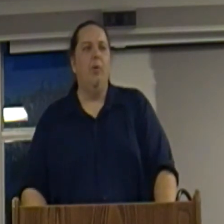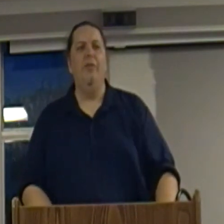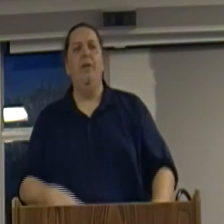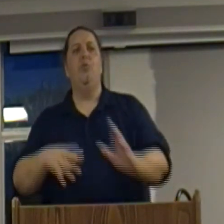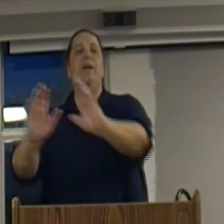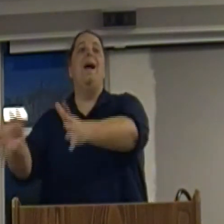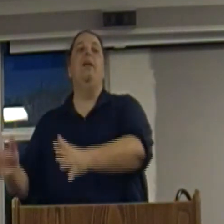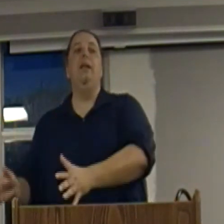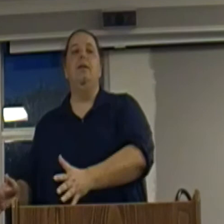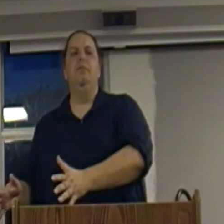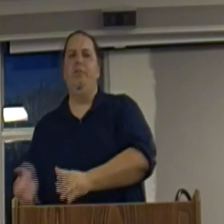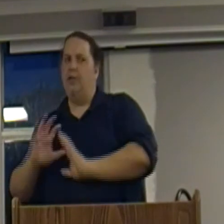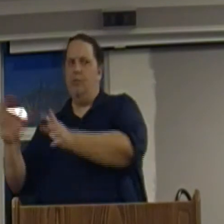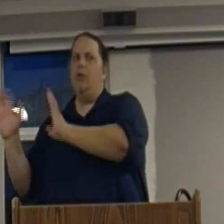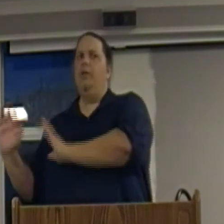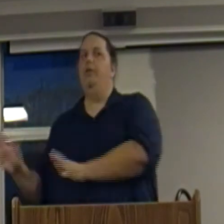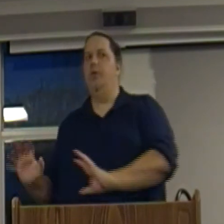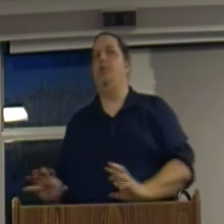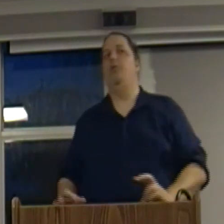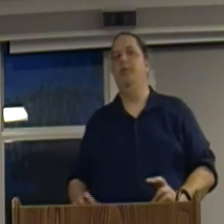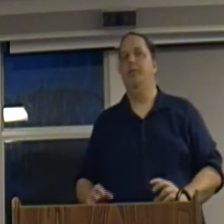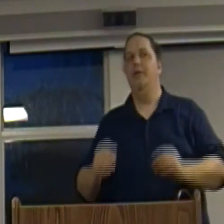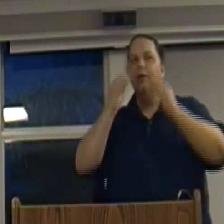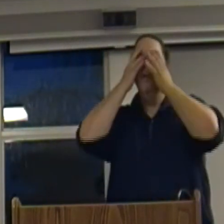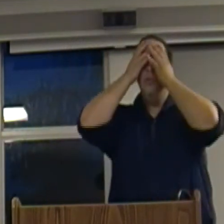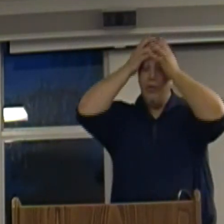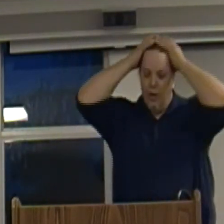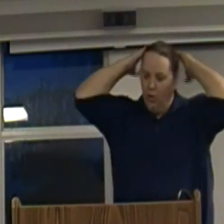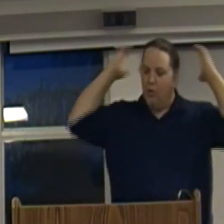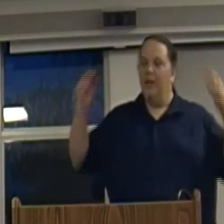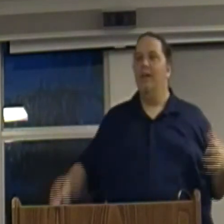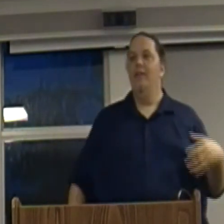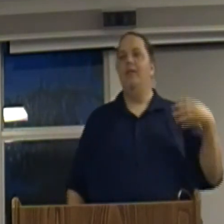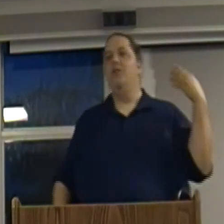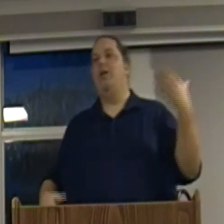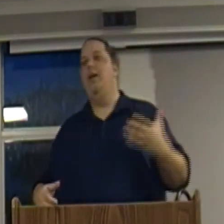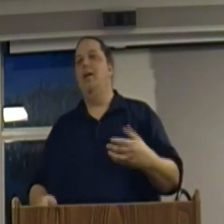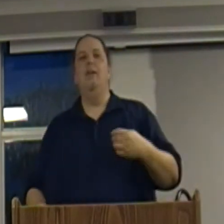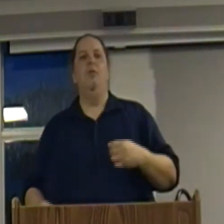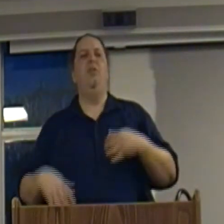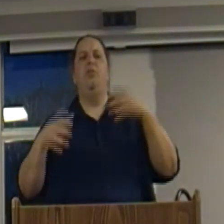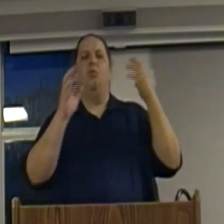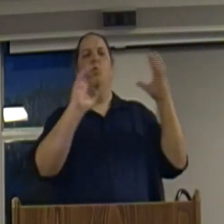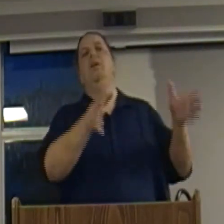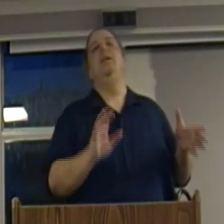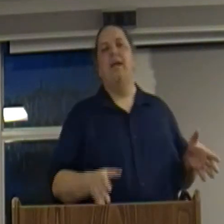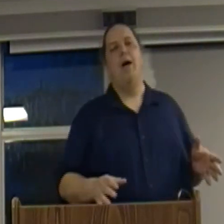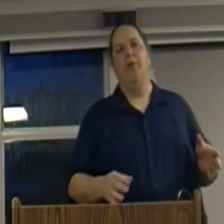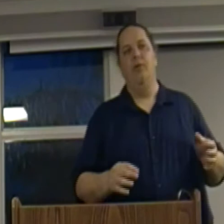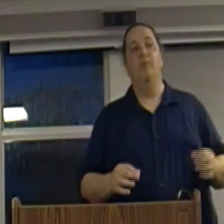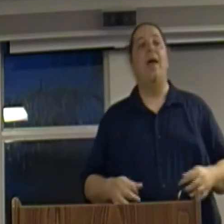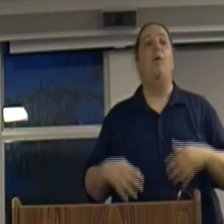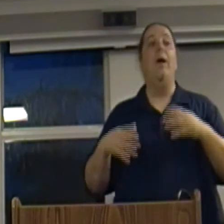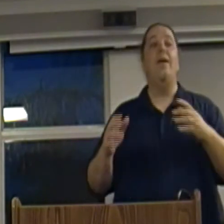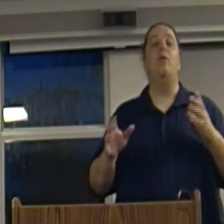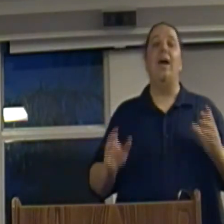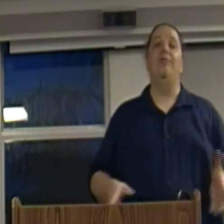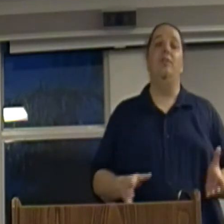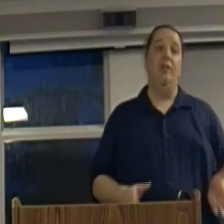say, well, this reality doesn't really exist. So, they're saying, this isn't really capitalism. That way, they don't have to